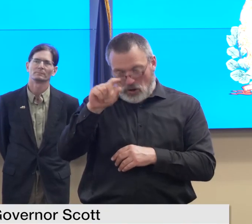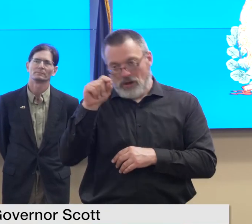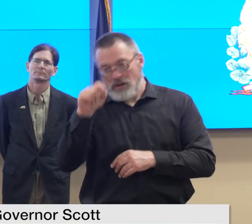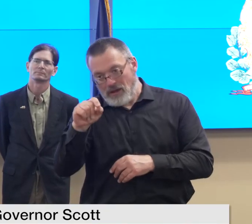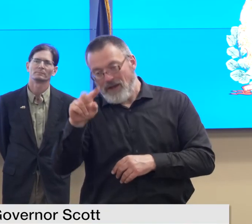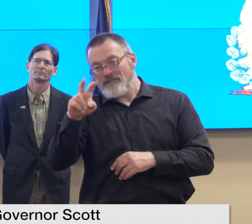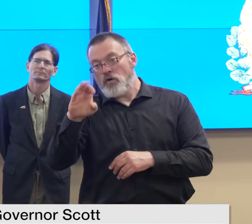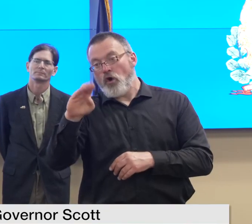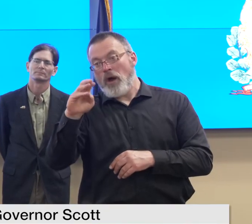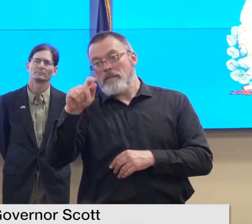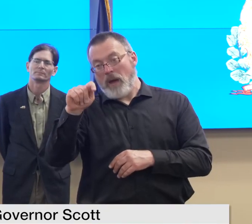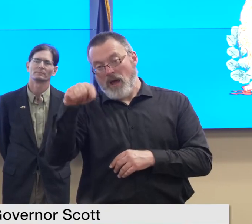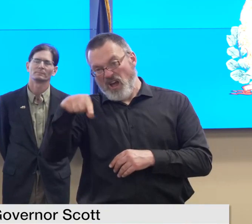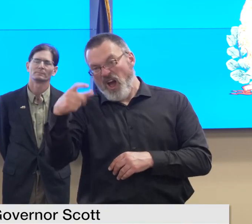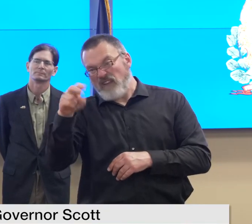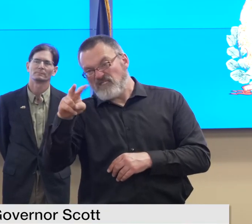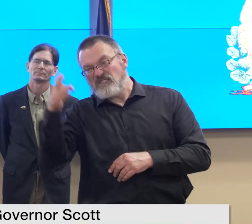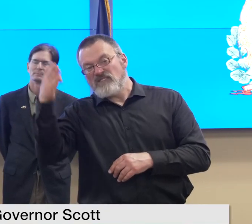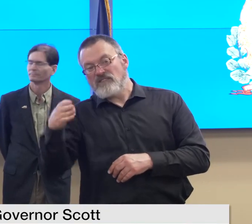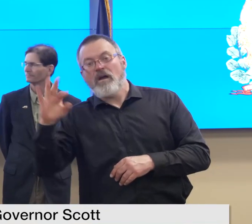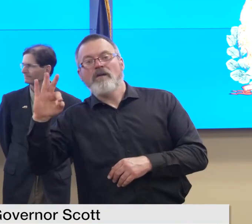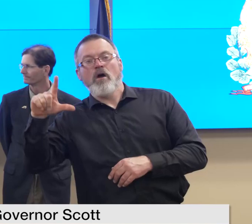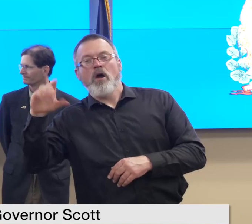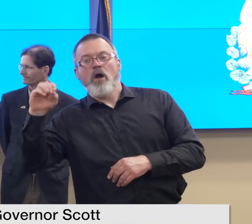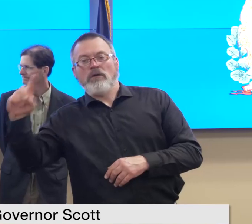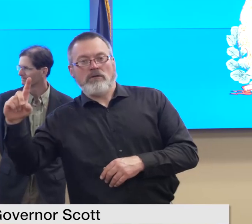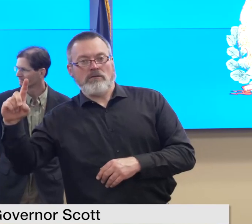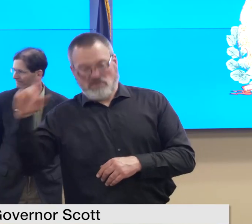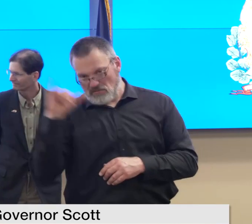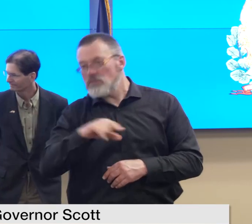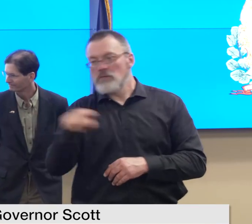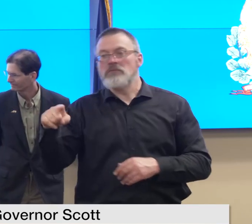and with that i'll turn it back over to the government for questions